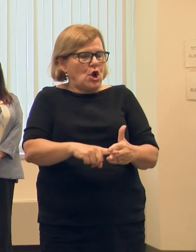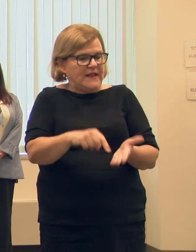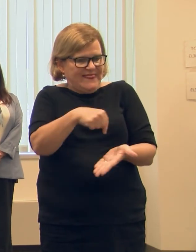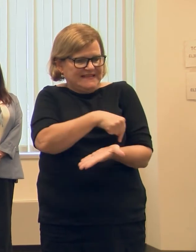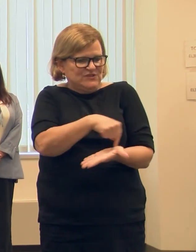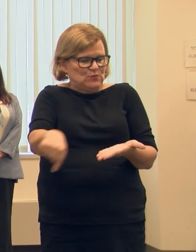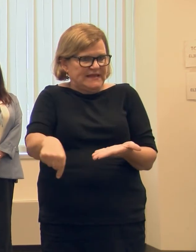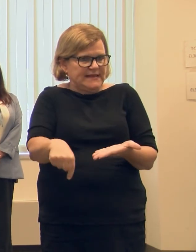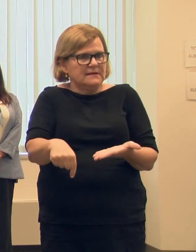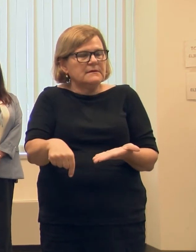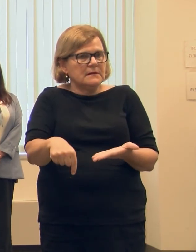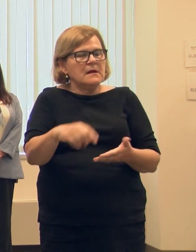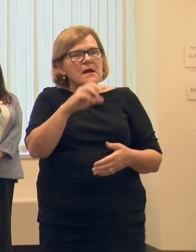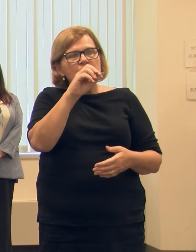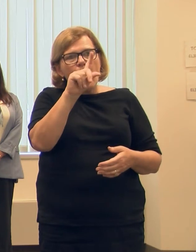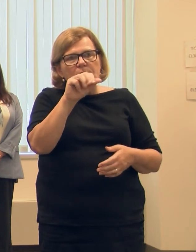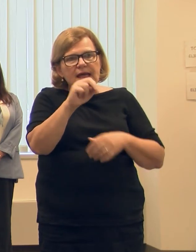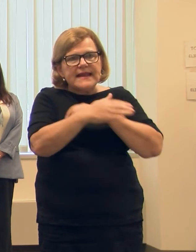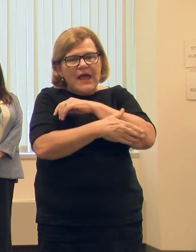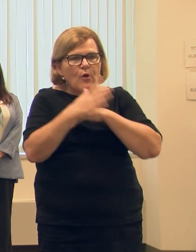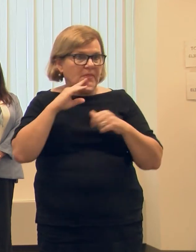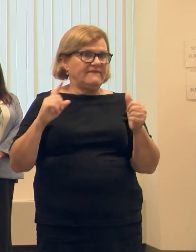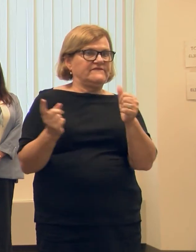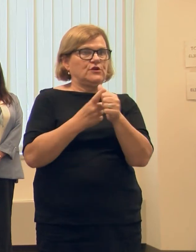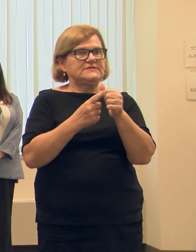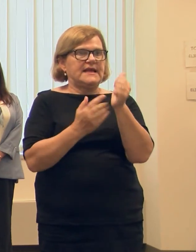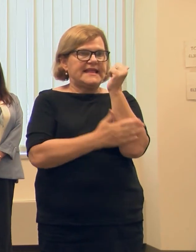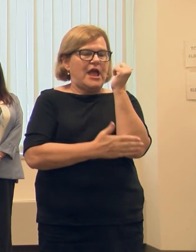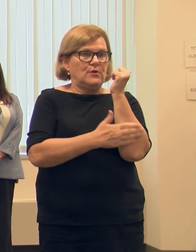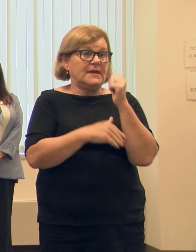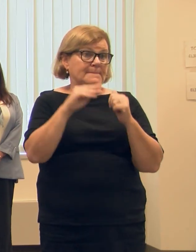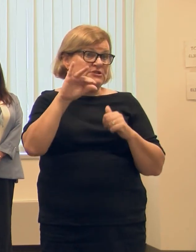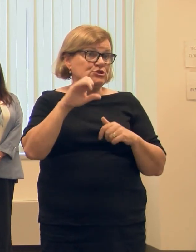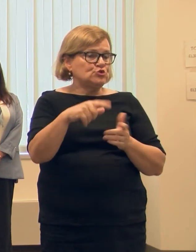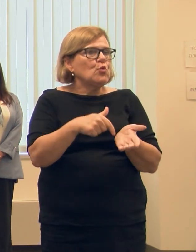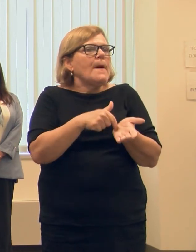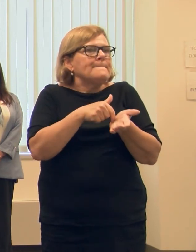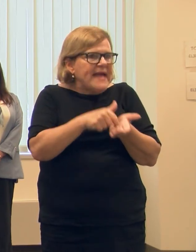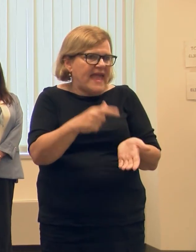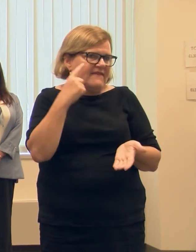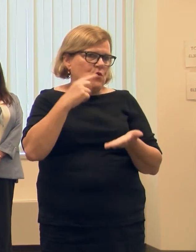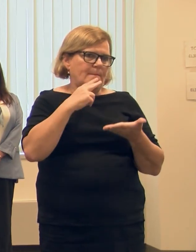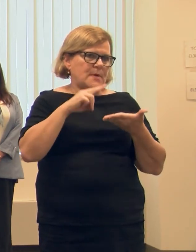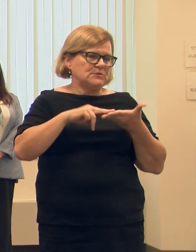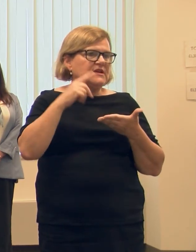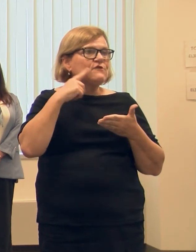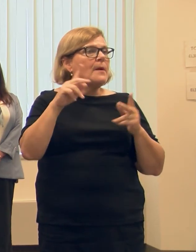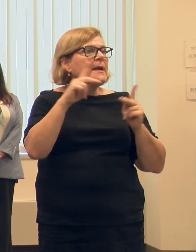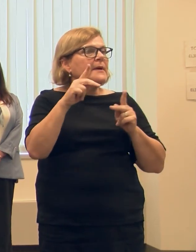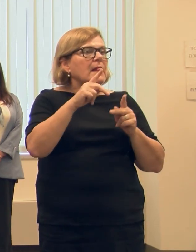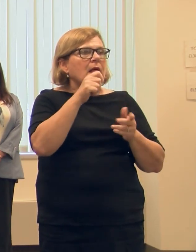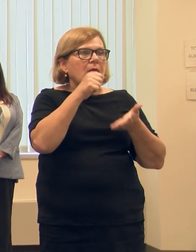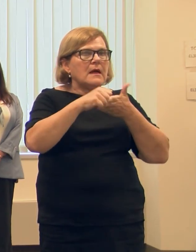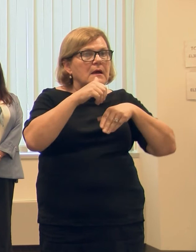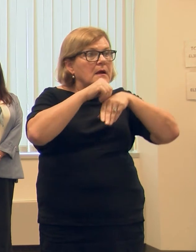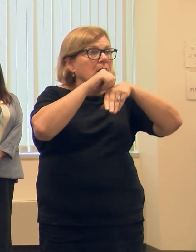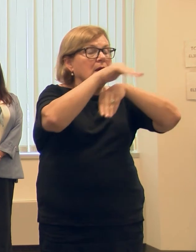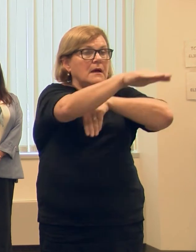this week. Oakland County will be the first county in all of Michigan to pay for postage for the absentee ballots in November.